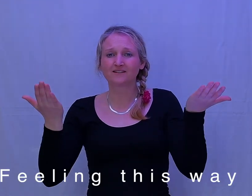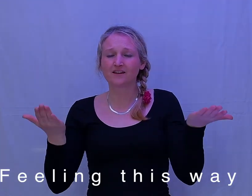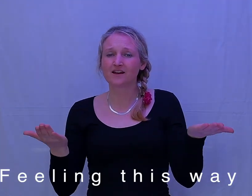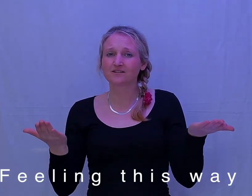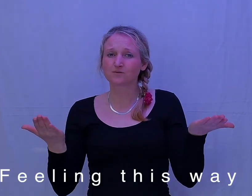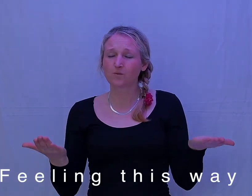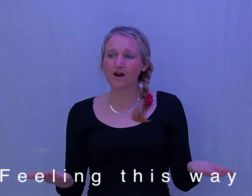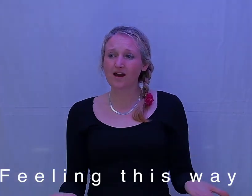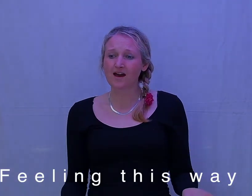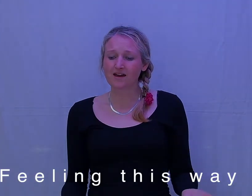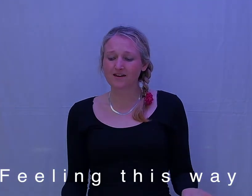this way